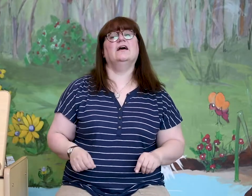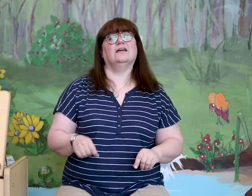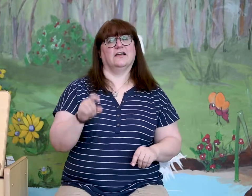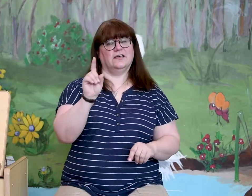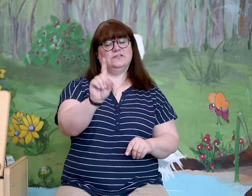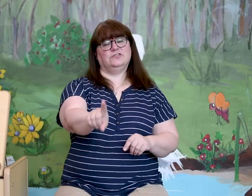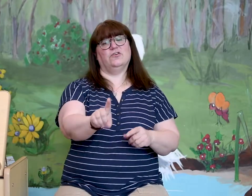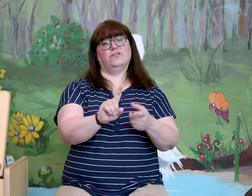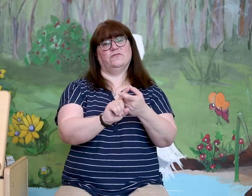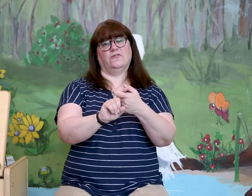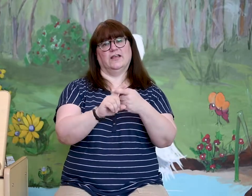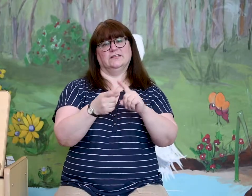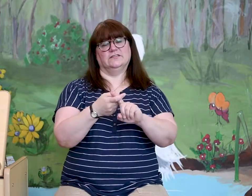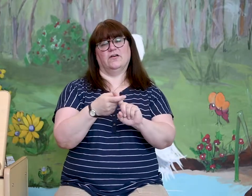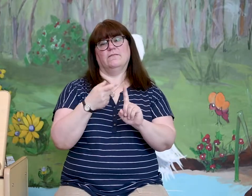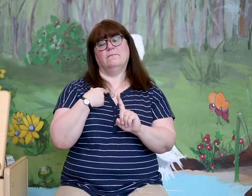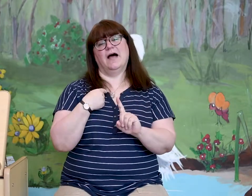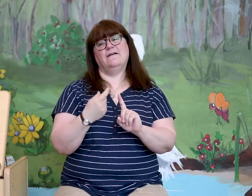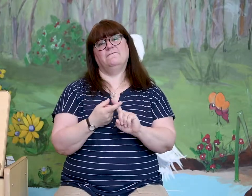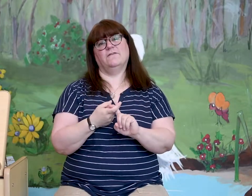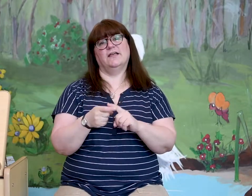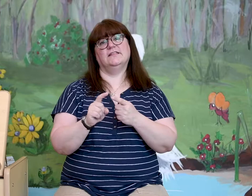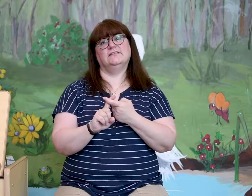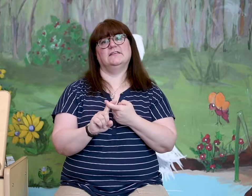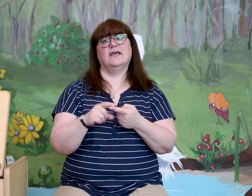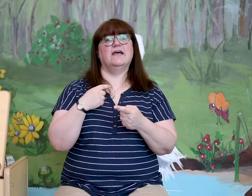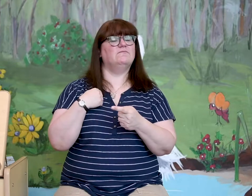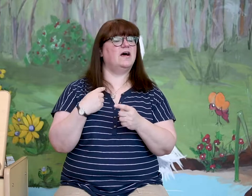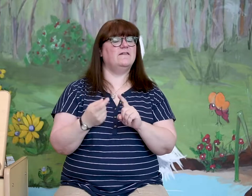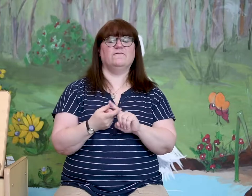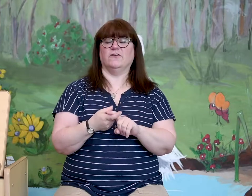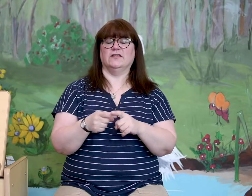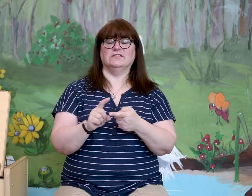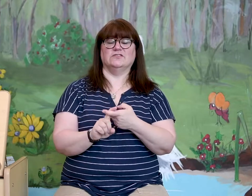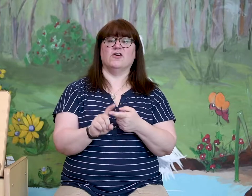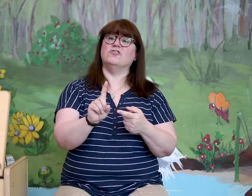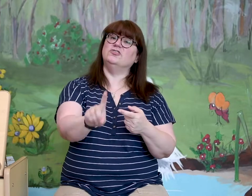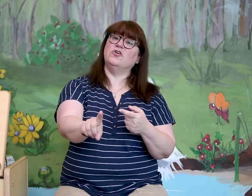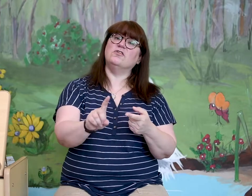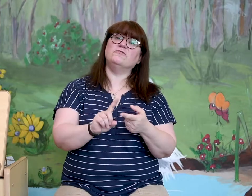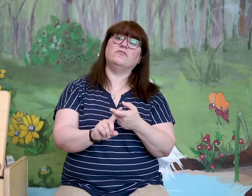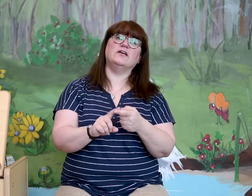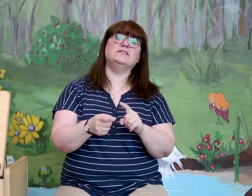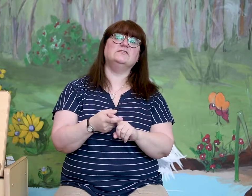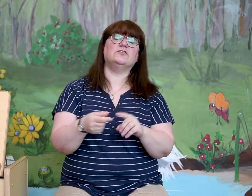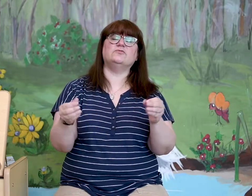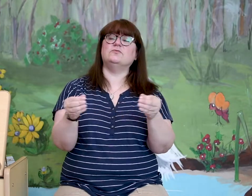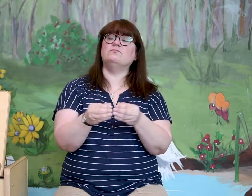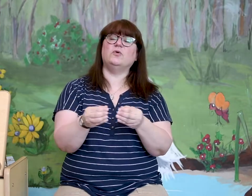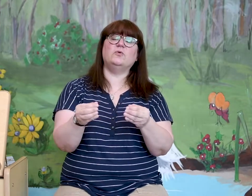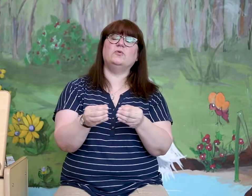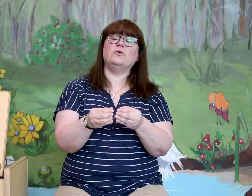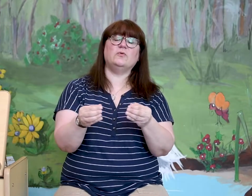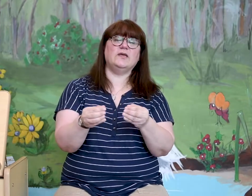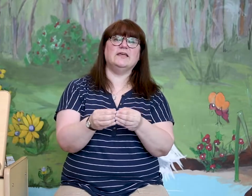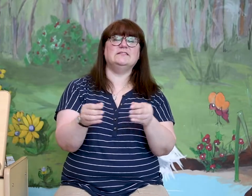Cause your friends are my friends and my friends are your friends. Oh the more we get